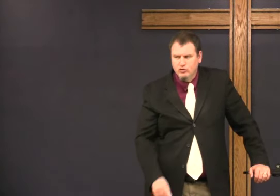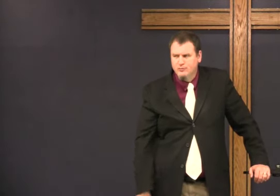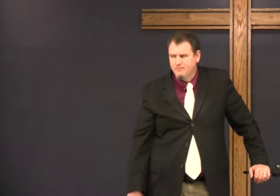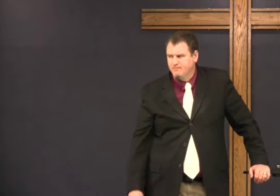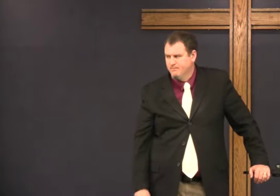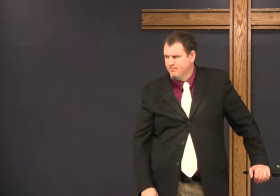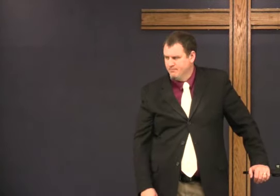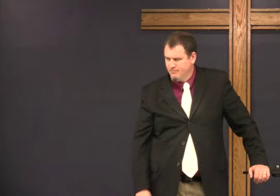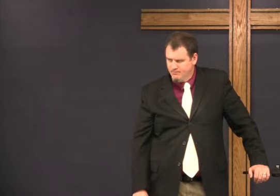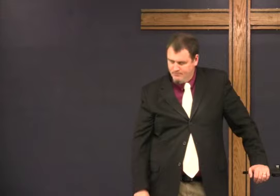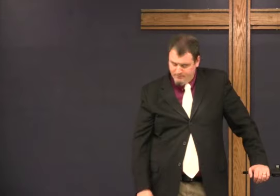but the question is